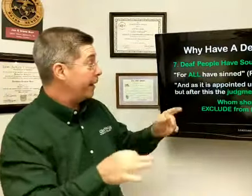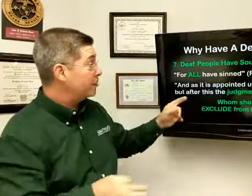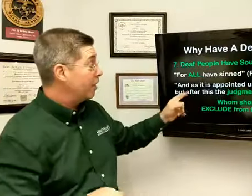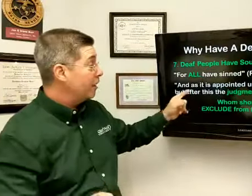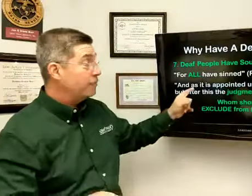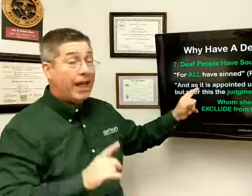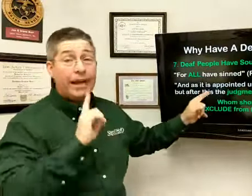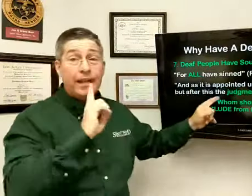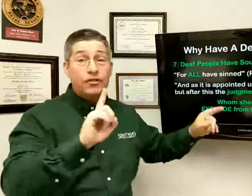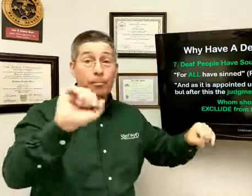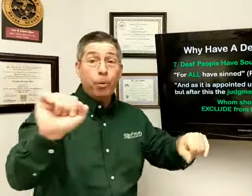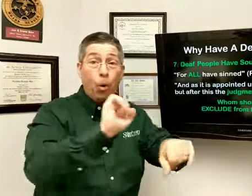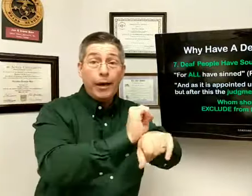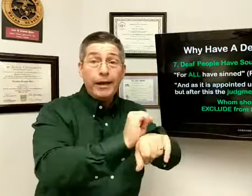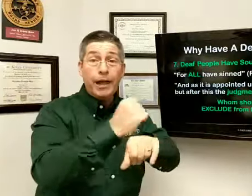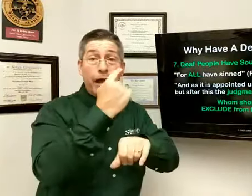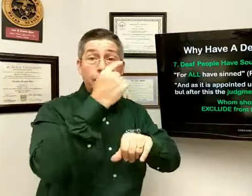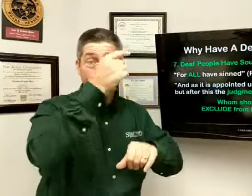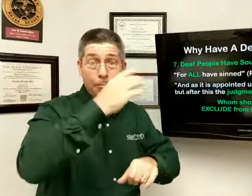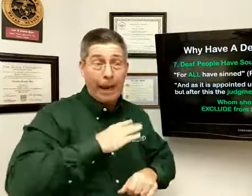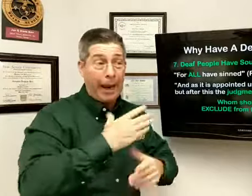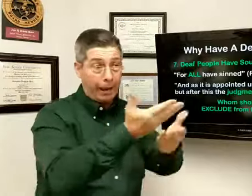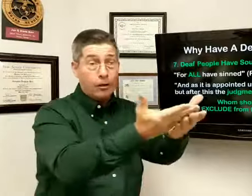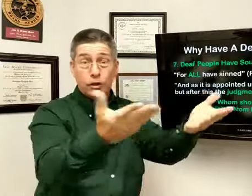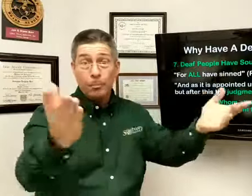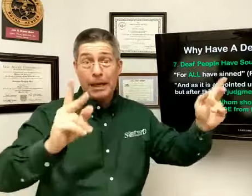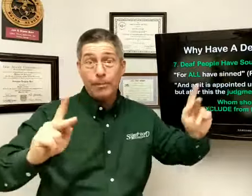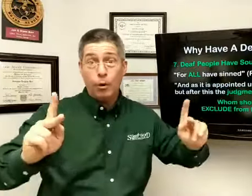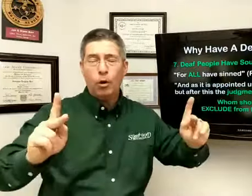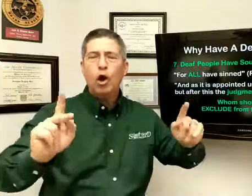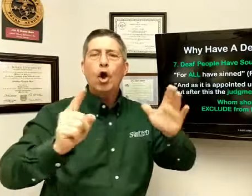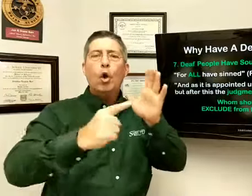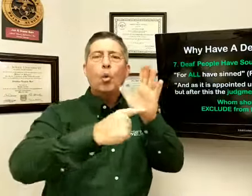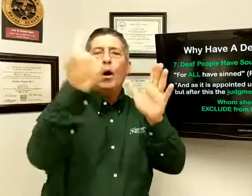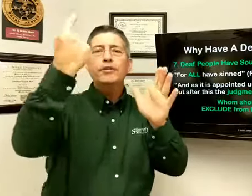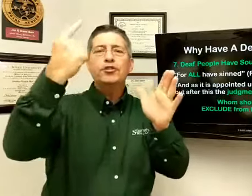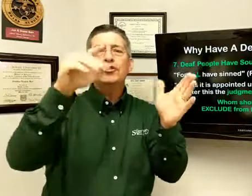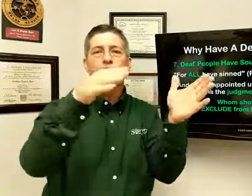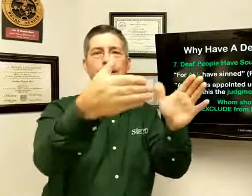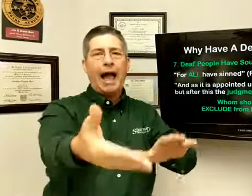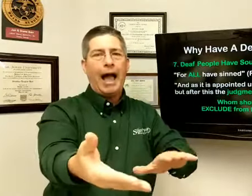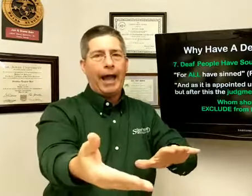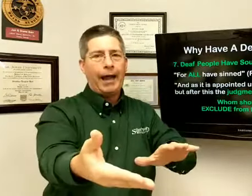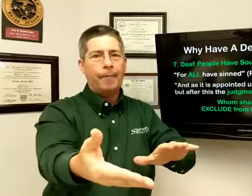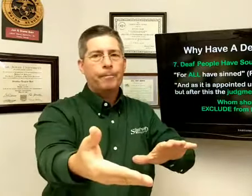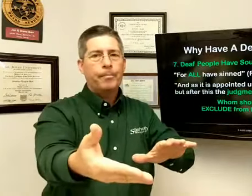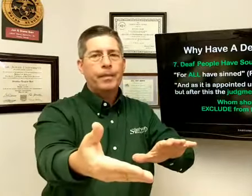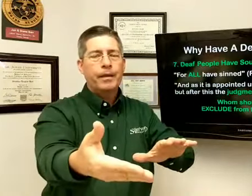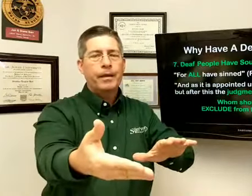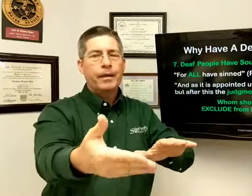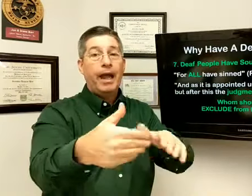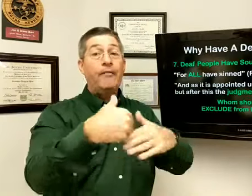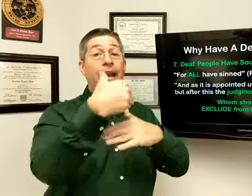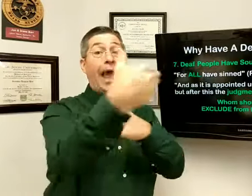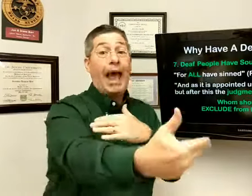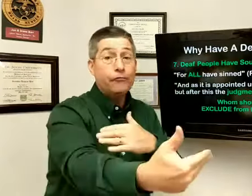that it is appointed unto man, to people, once to die. And then after